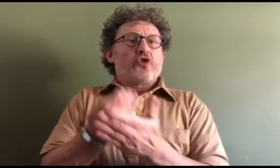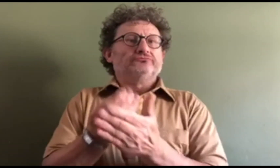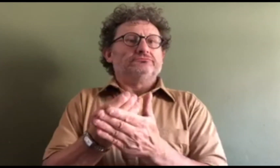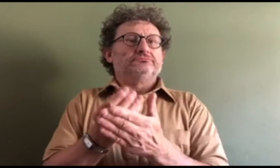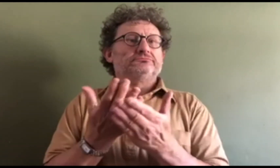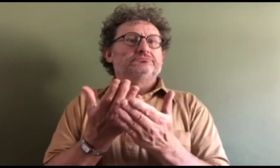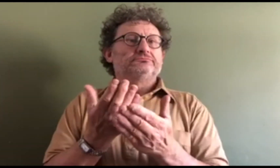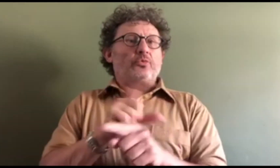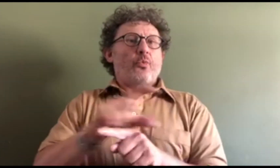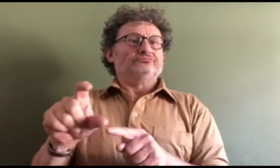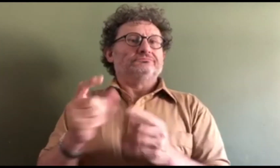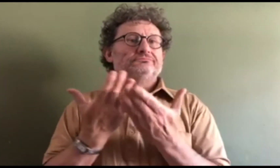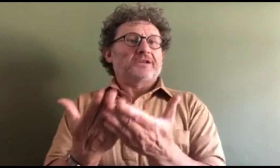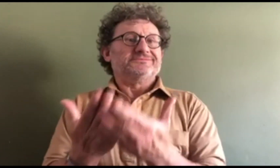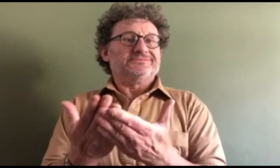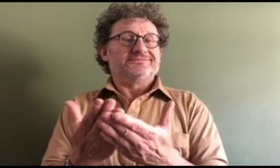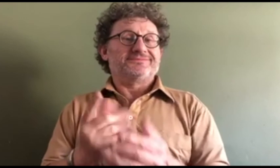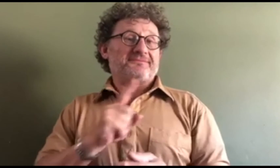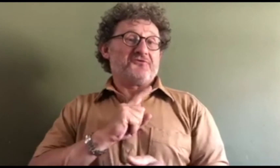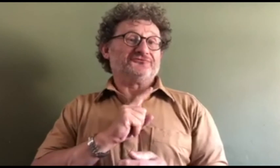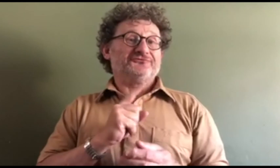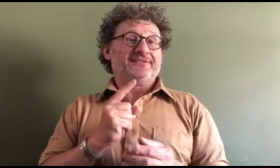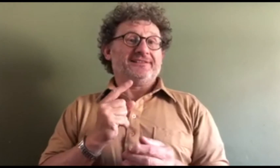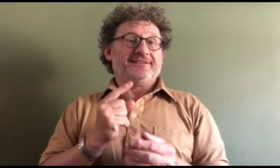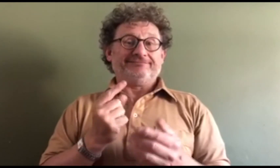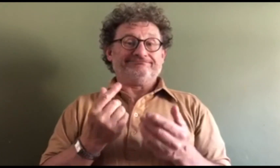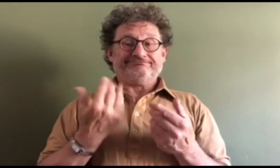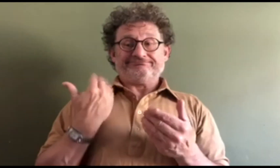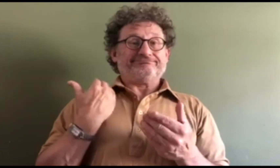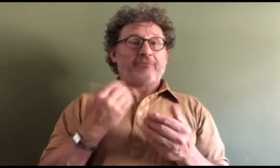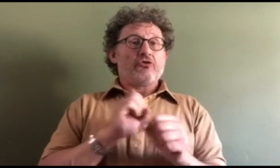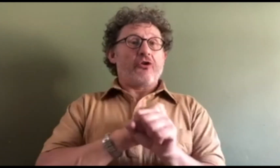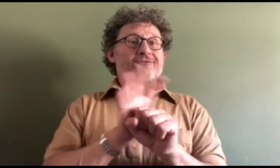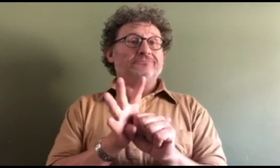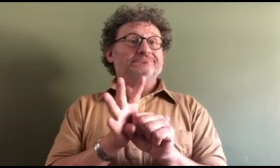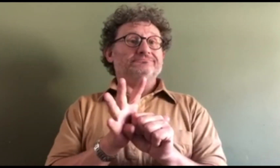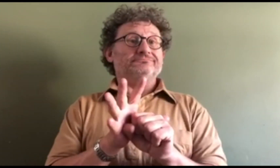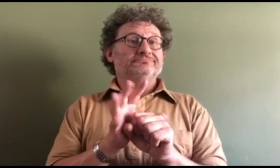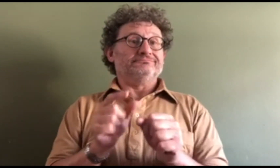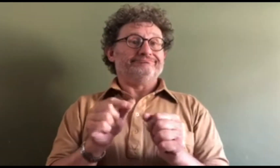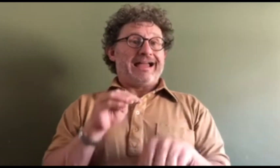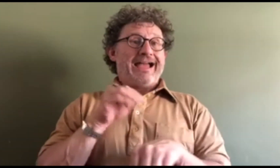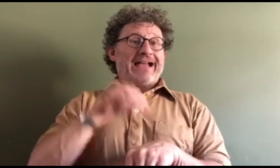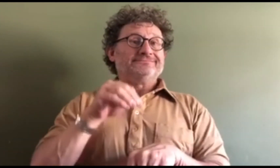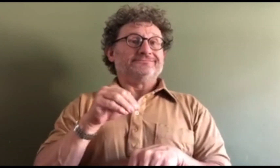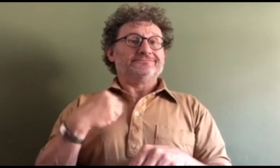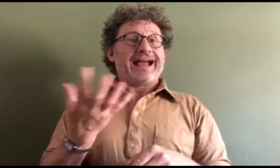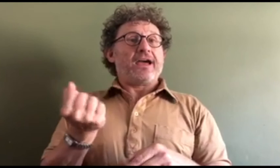cover the costs of this particular course. You know, for recent times with the coronavirus,